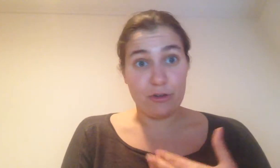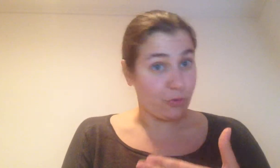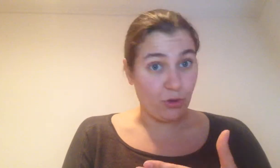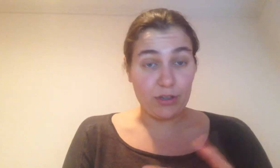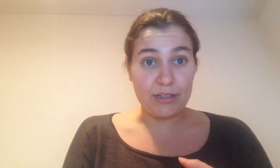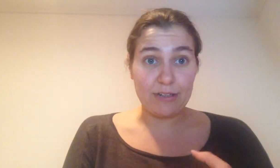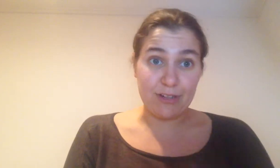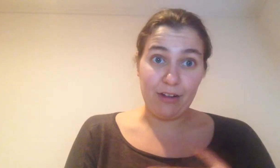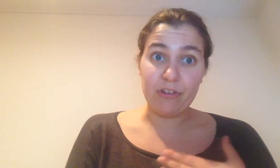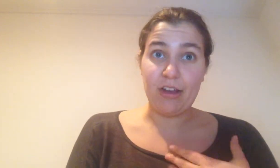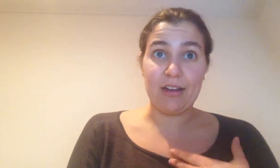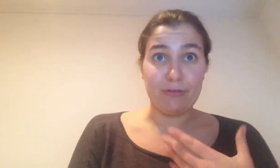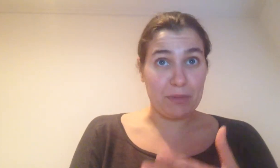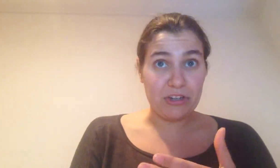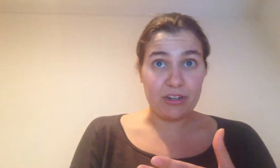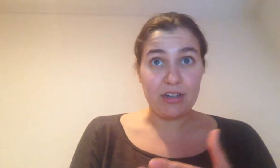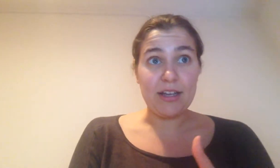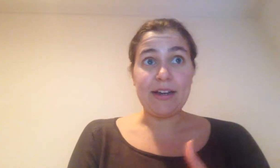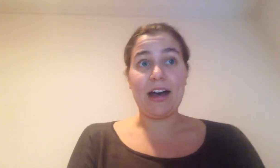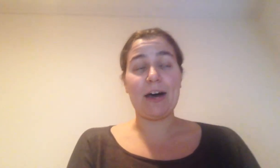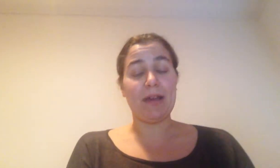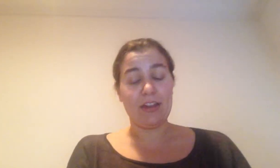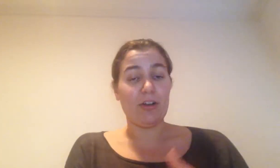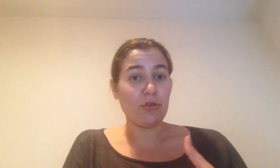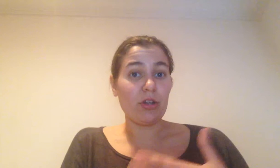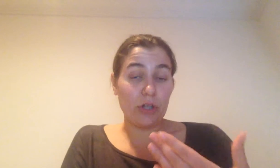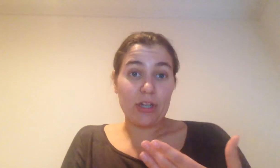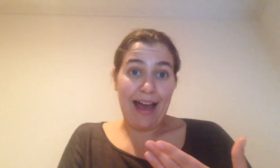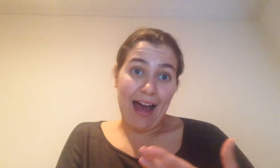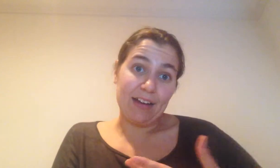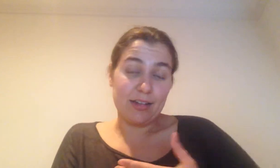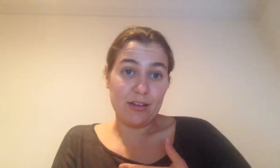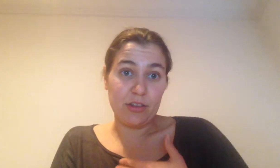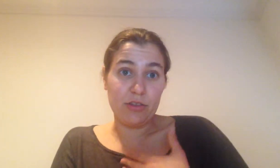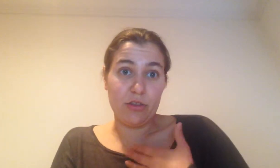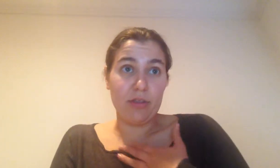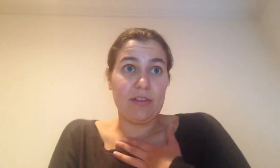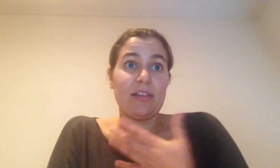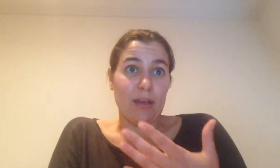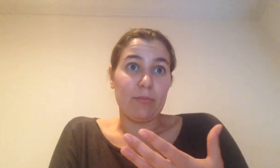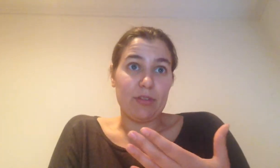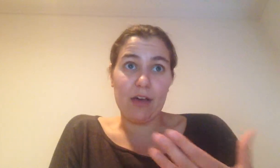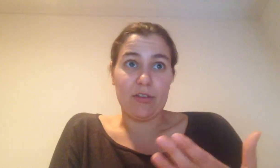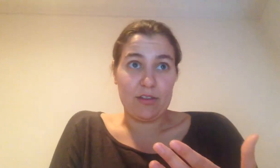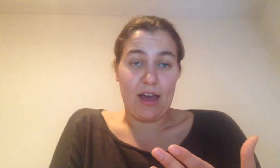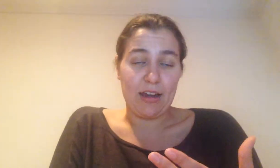control of knowledge and information, and then also to look at the systems of a society.